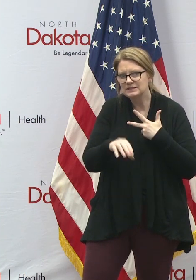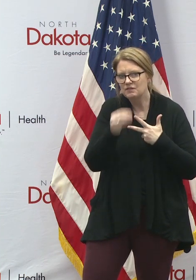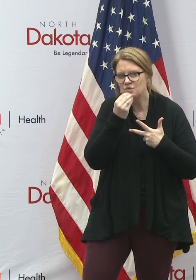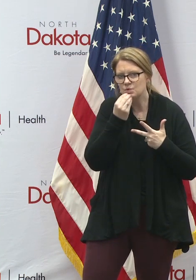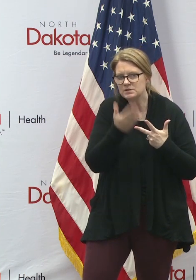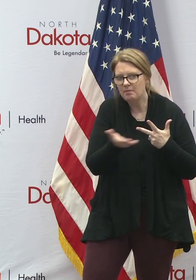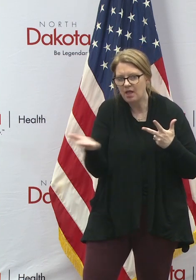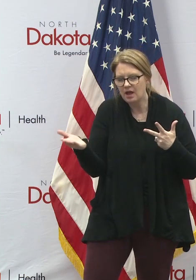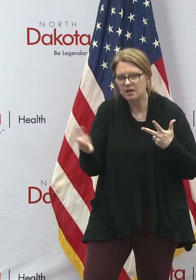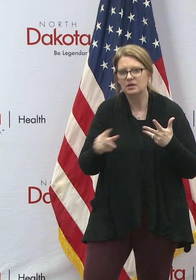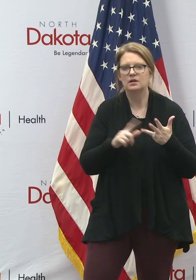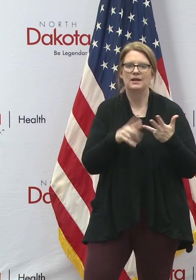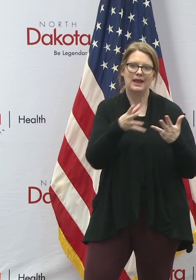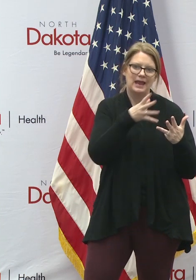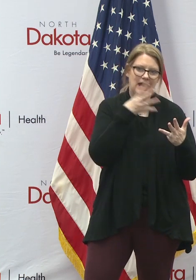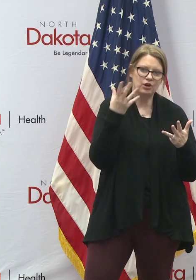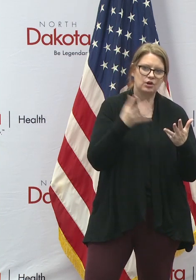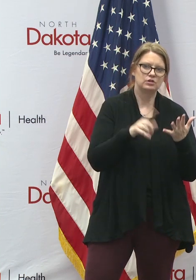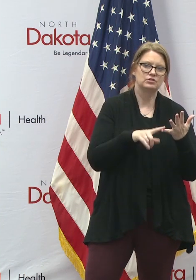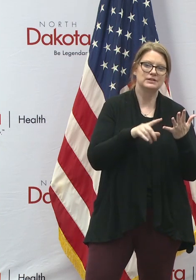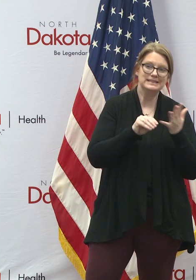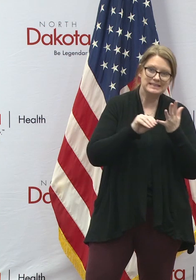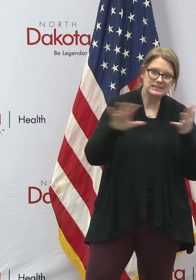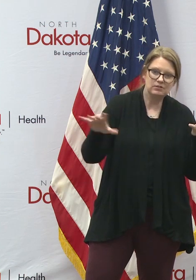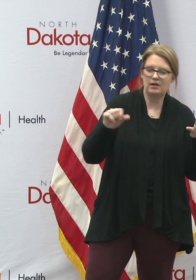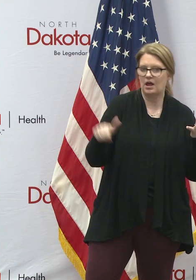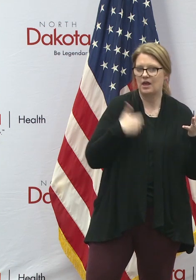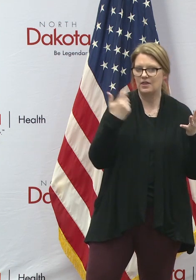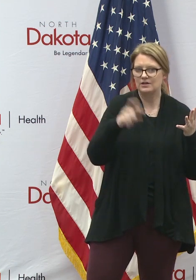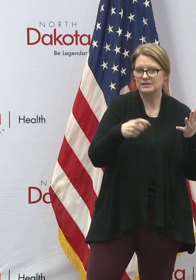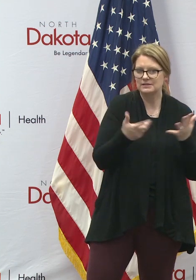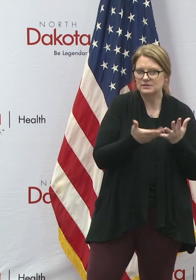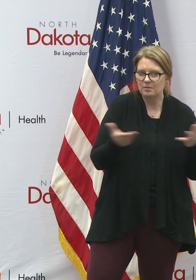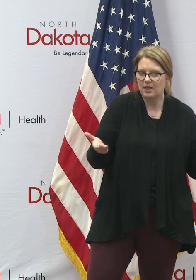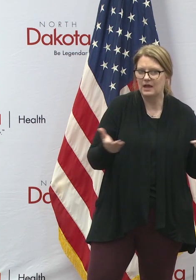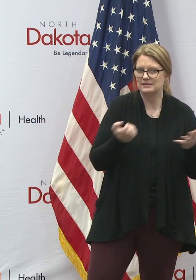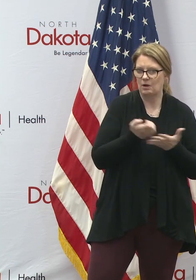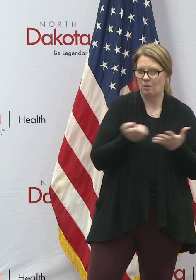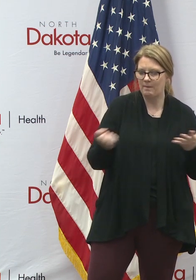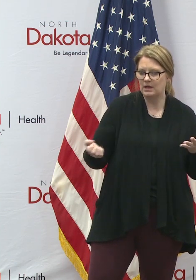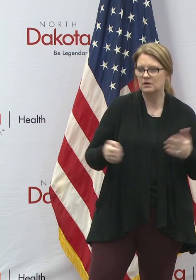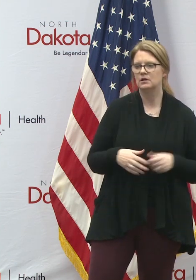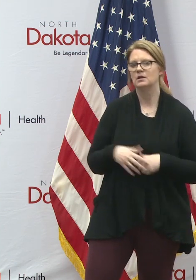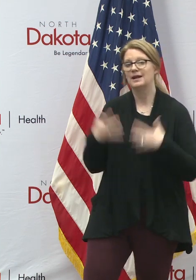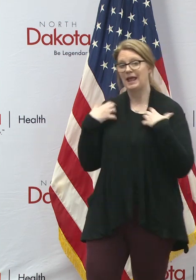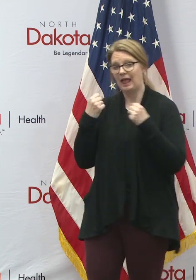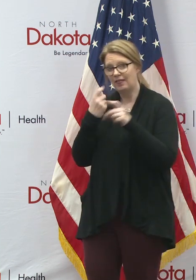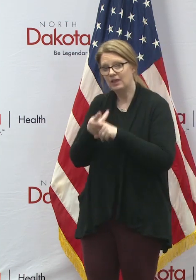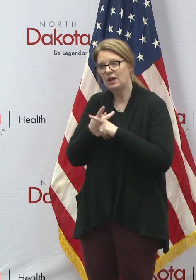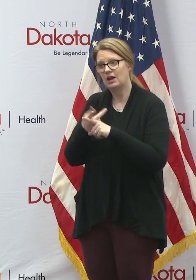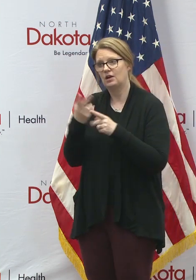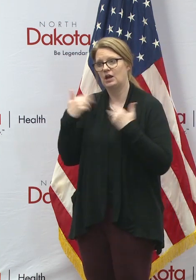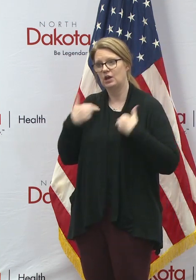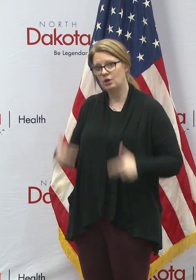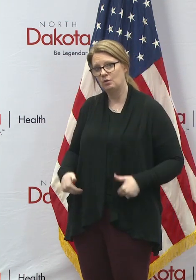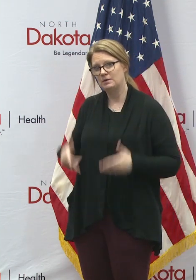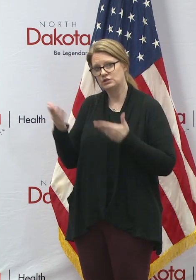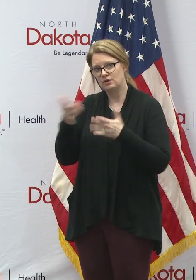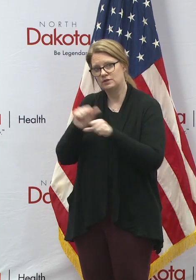supply, agriculture and distribution of other necessary supplies and equipment, healthcare and human service workers,